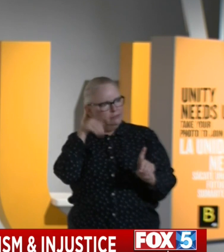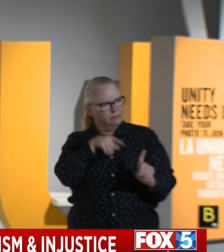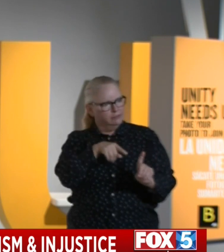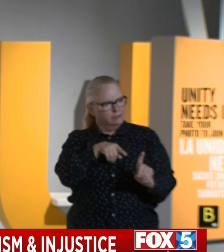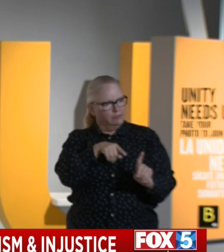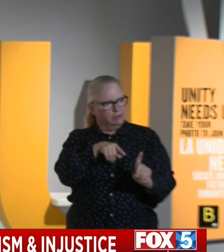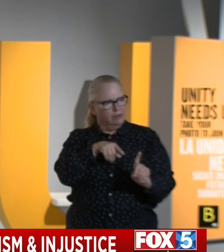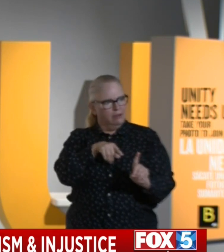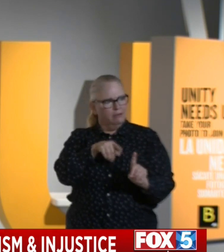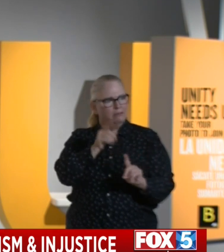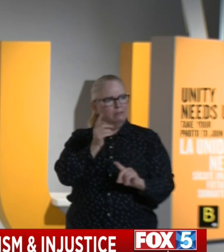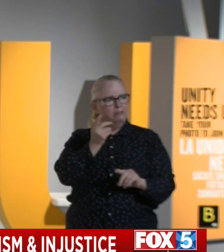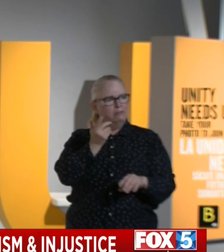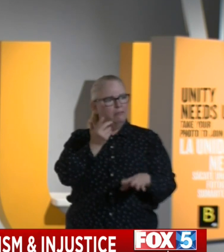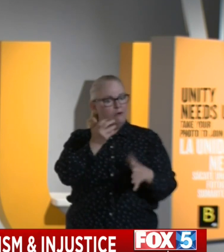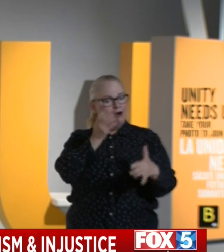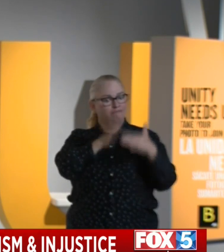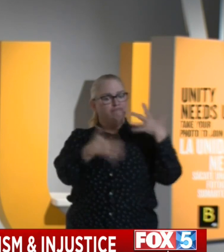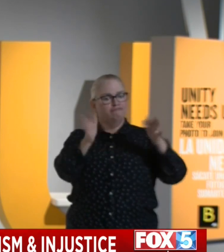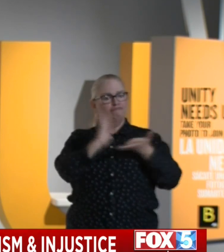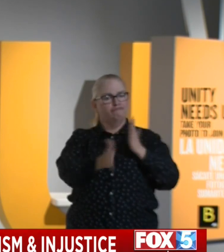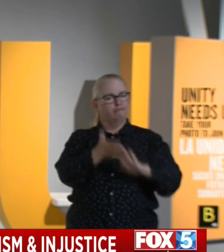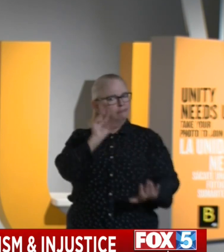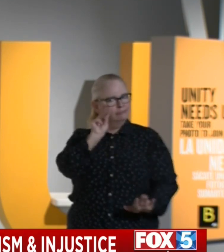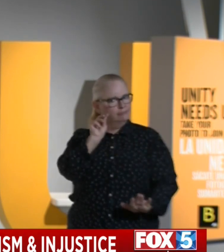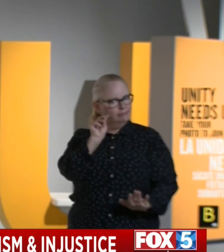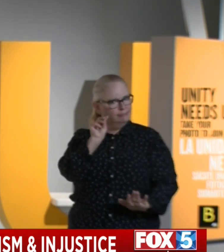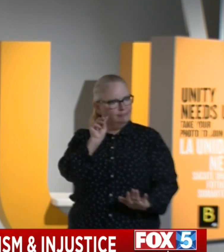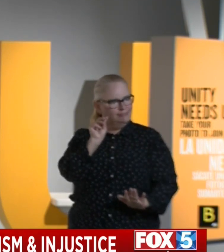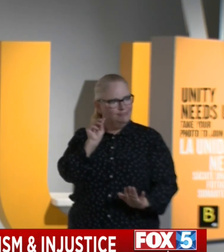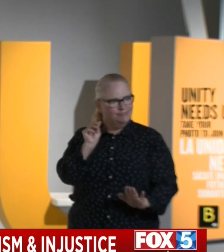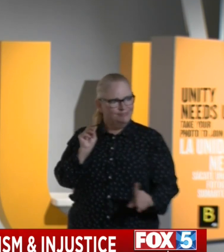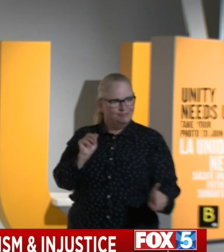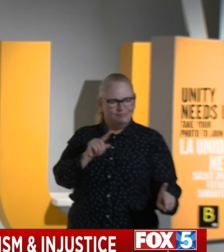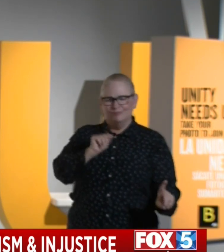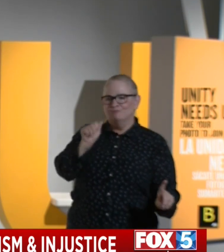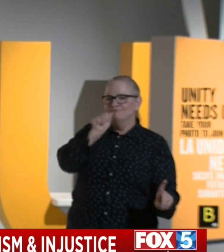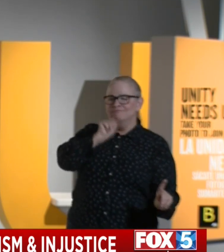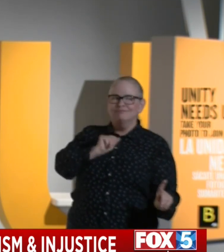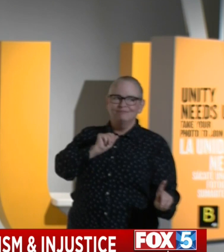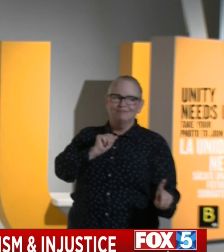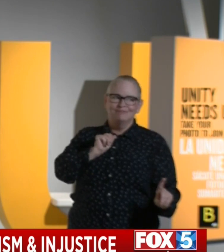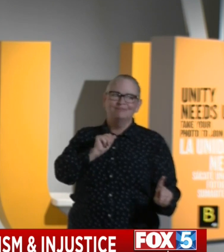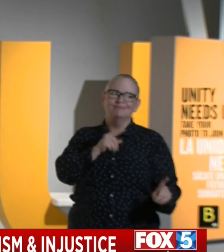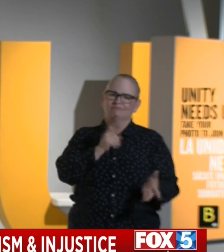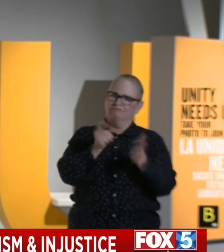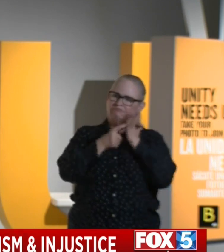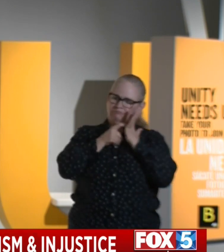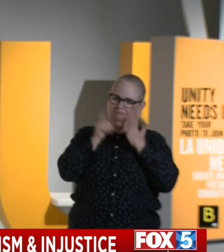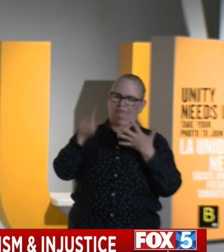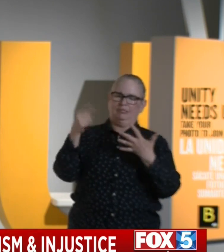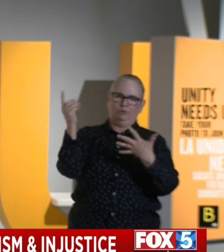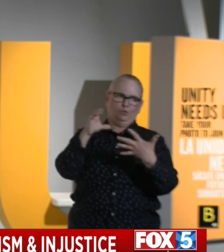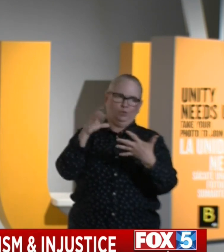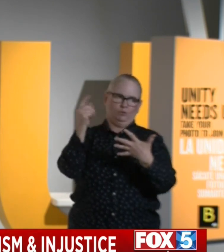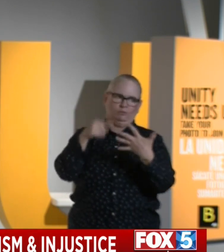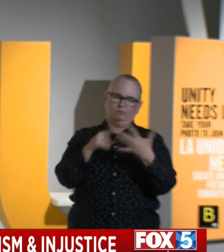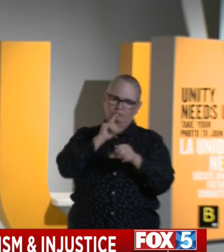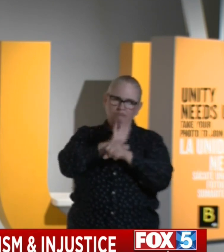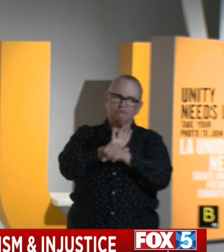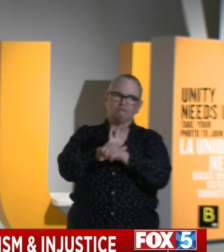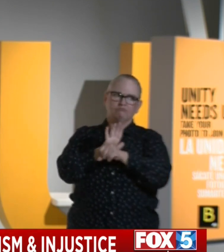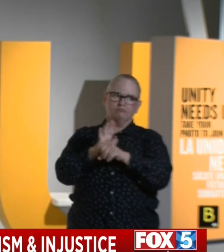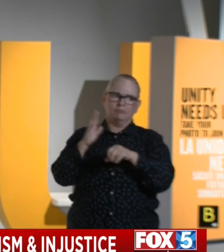They have no reservoir of patience. They demand progress. They demand people in